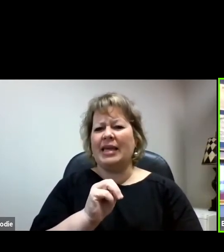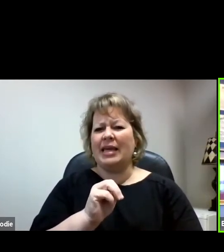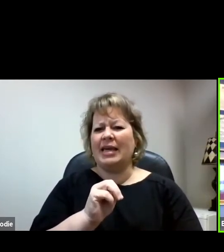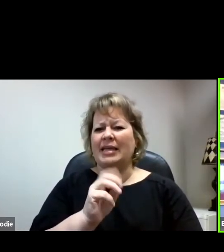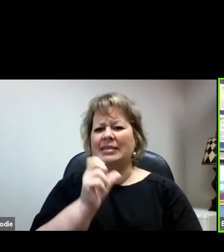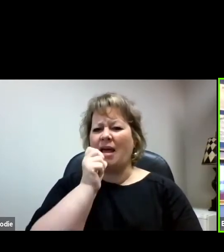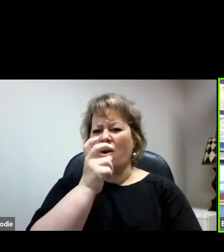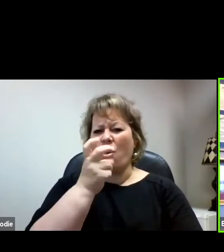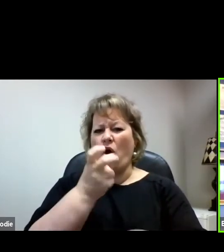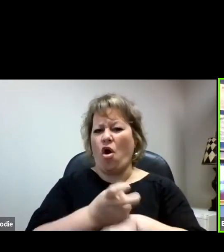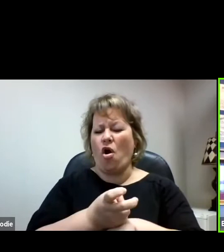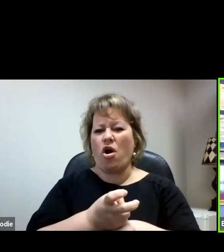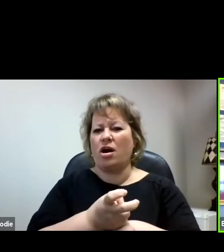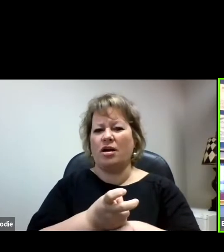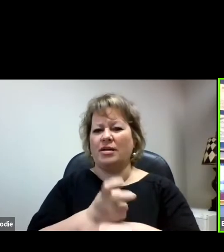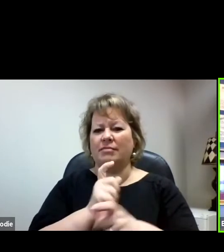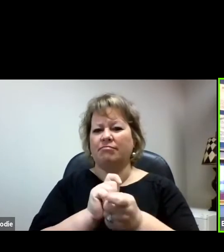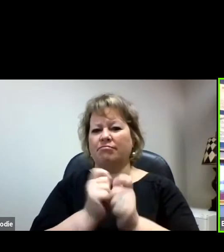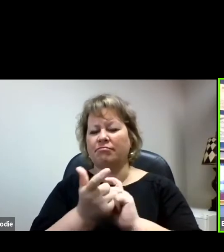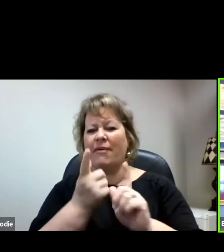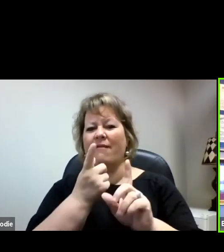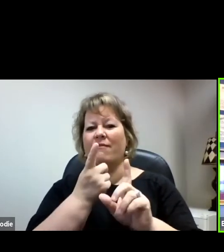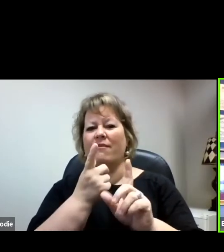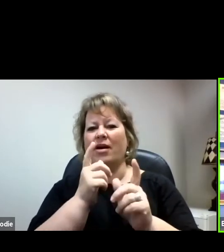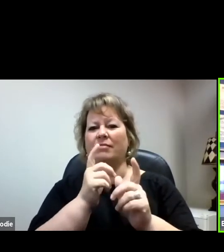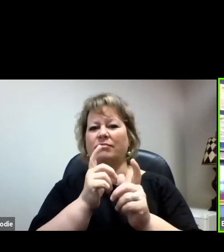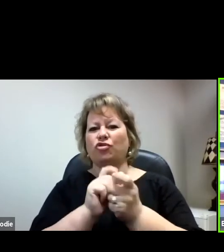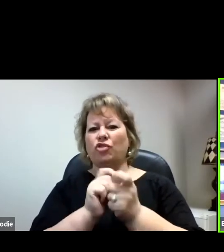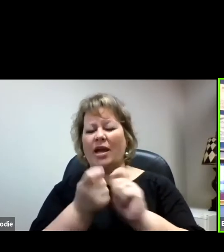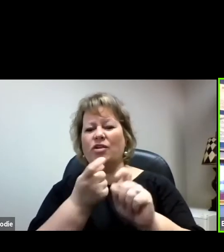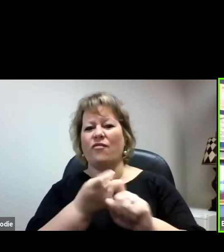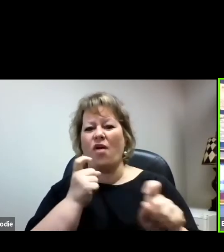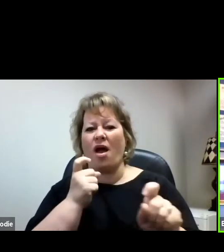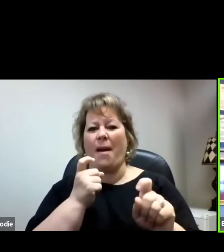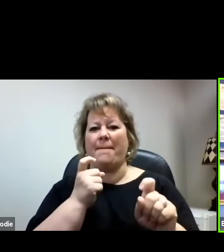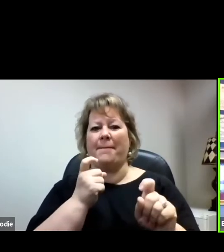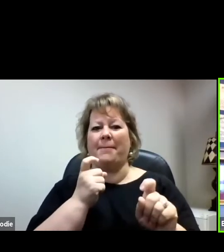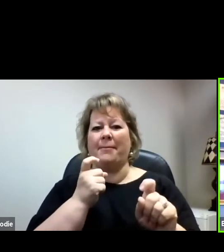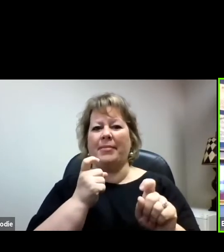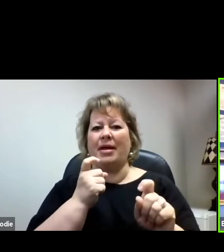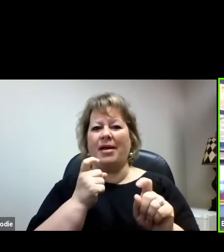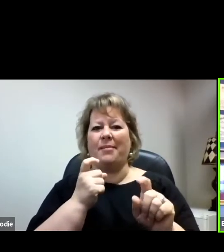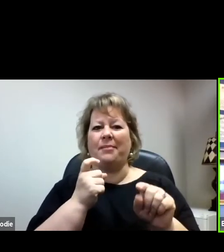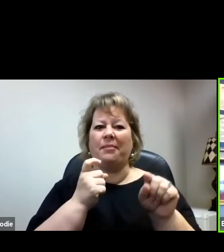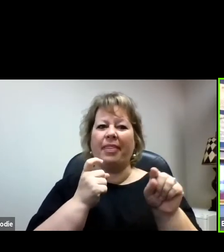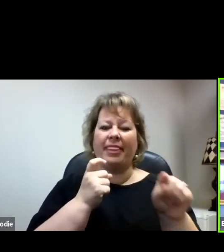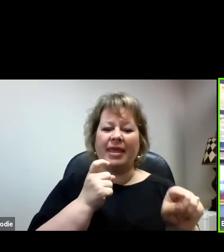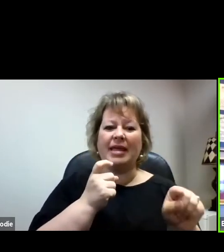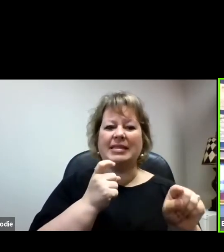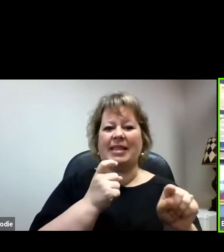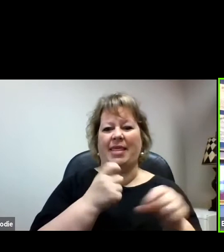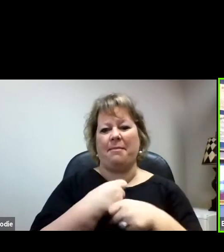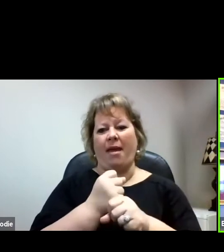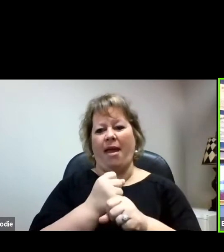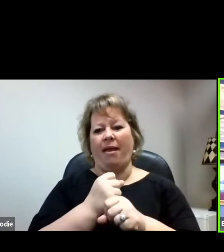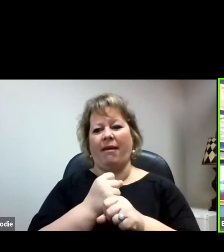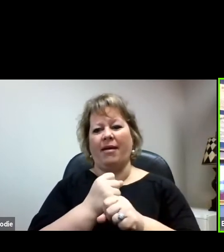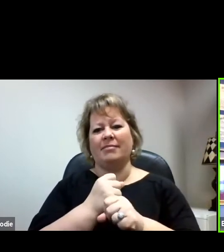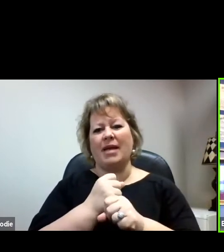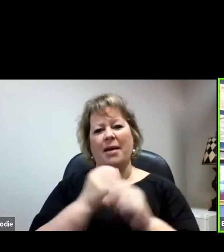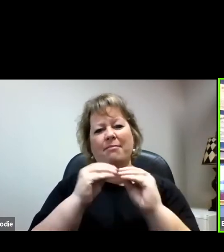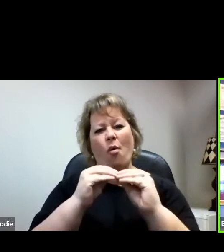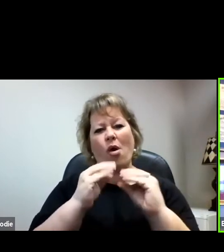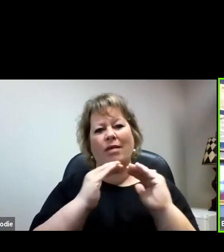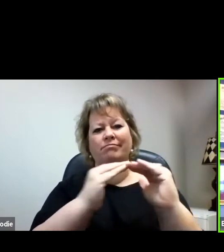to go from what a little bit of addition to make it certainly very level playing field for all the workforce.